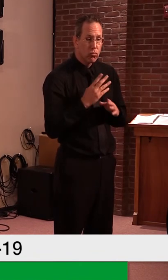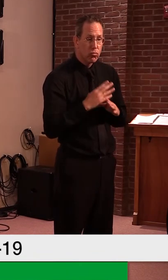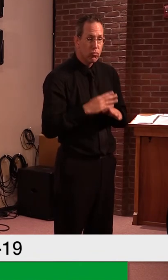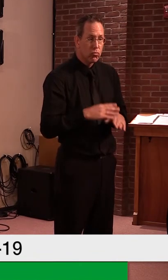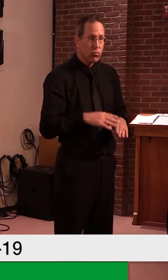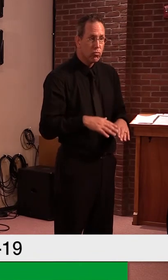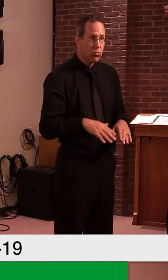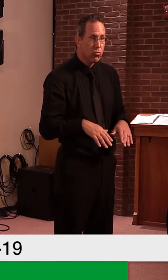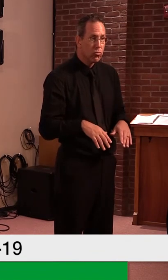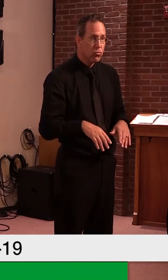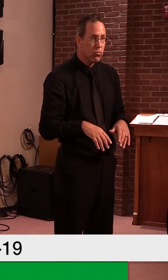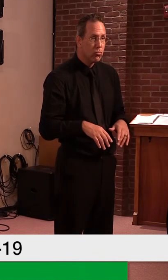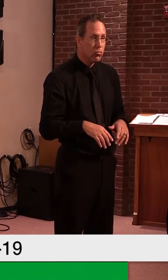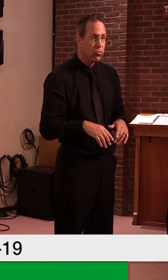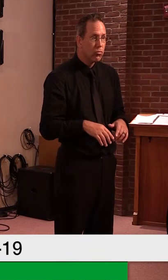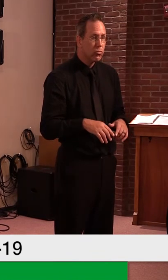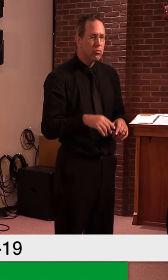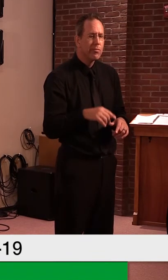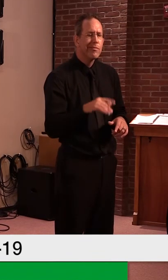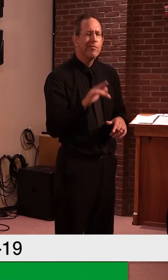Star six to unmute Chris.